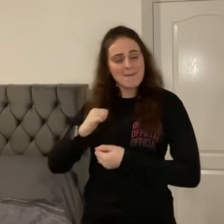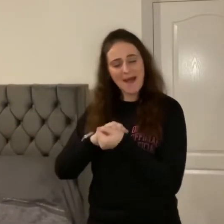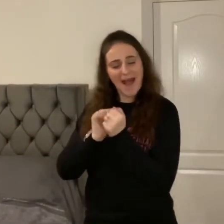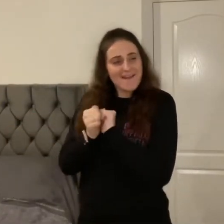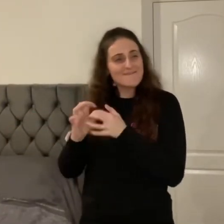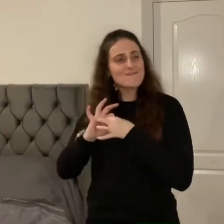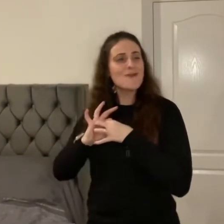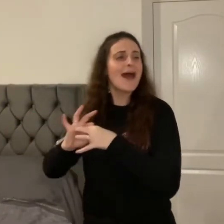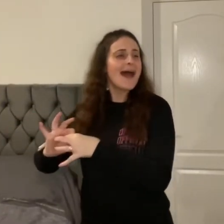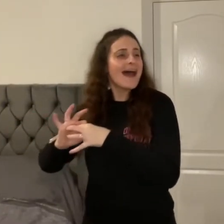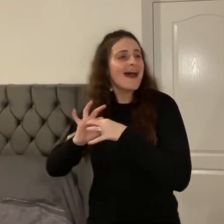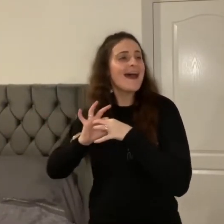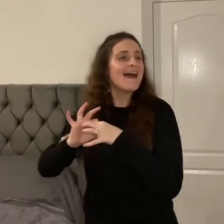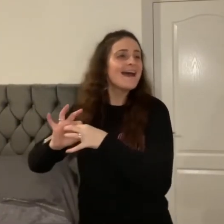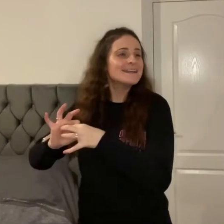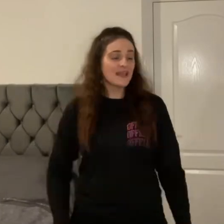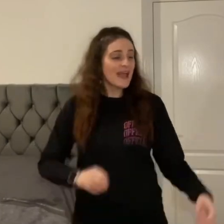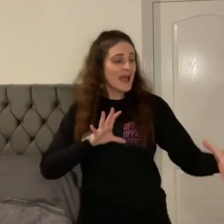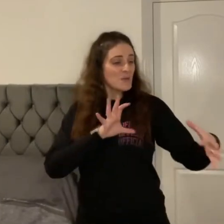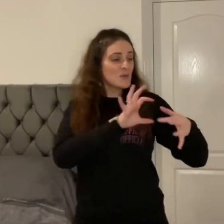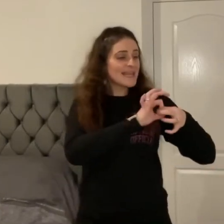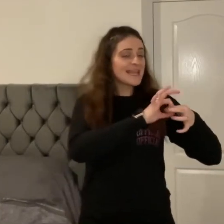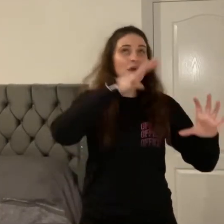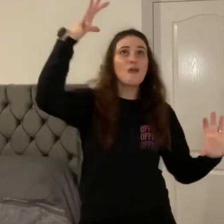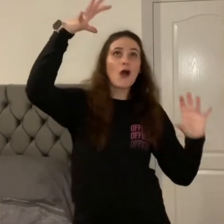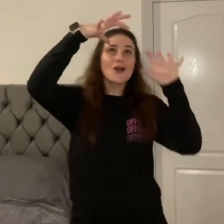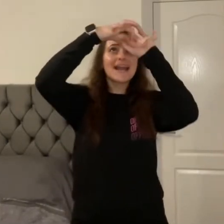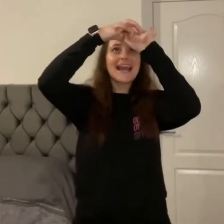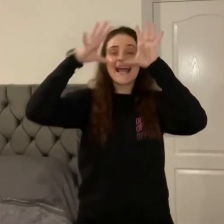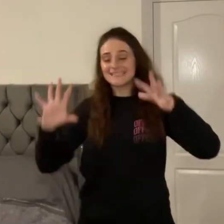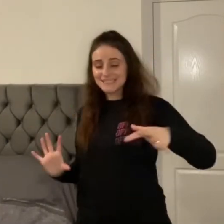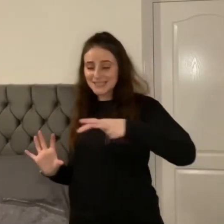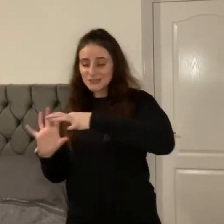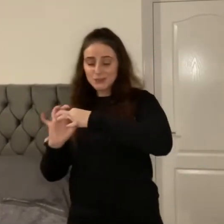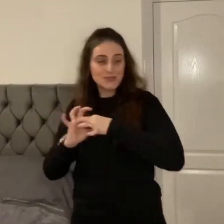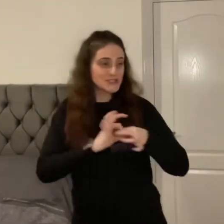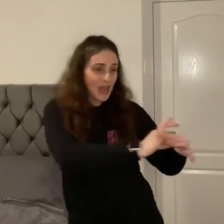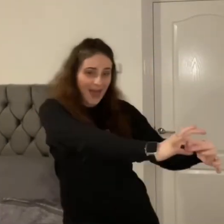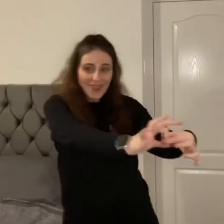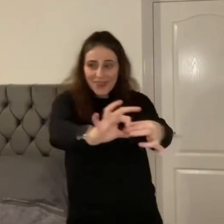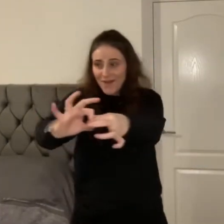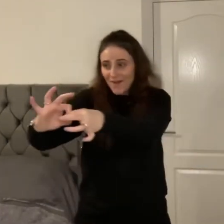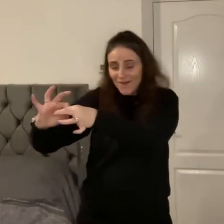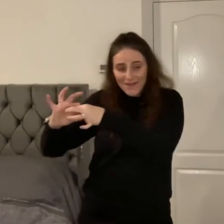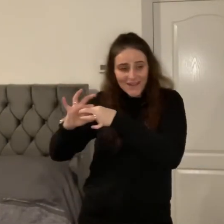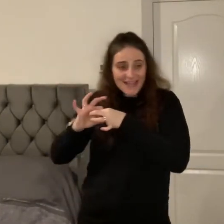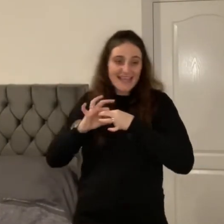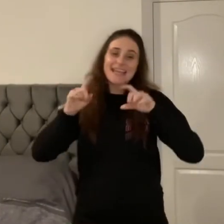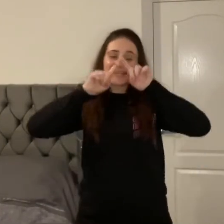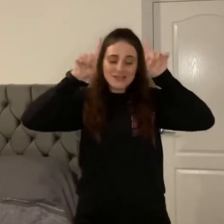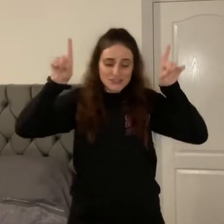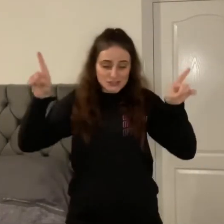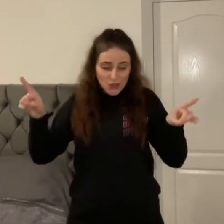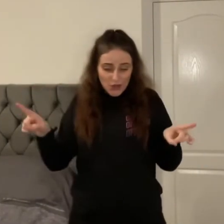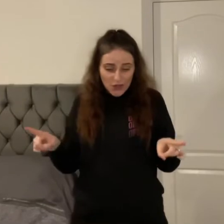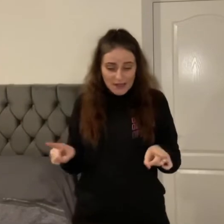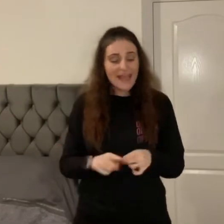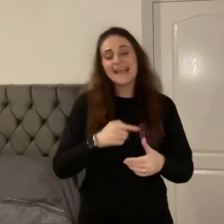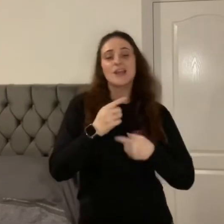my friends. And we are all connected to each other. In a circle, in a